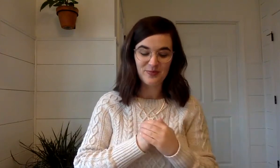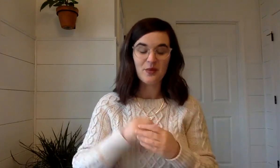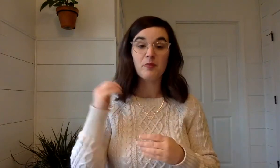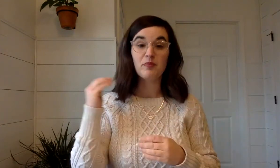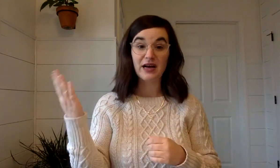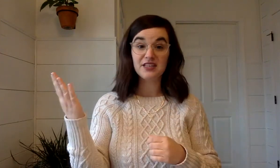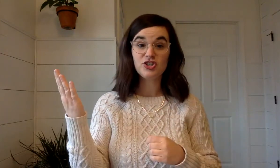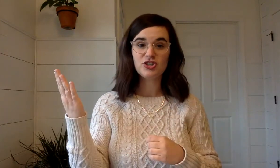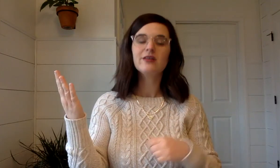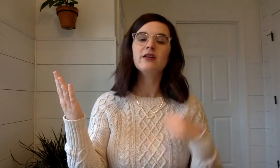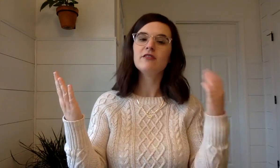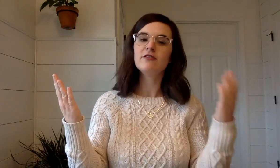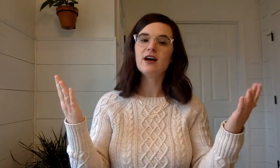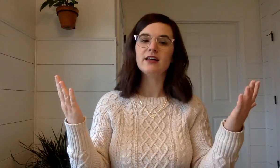Bunch? Fun.